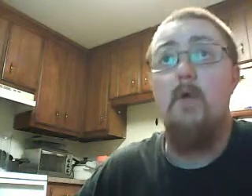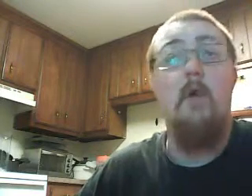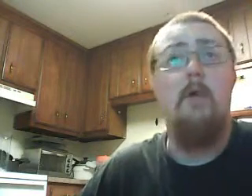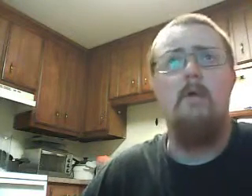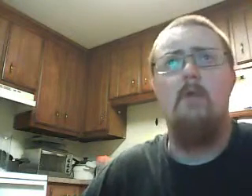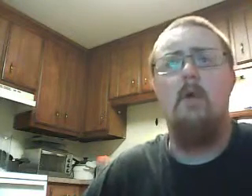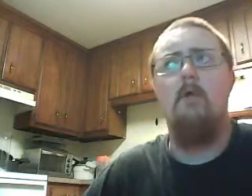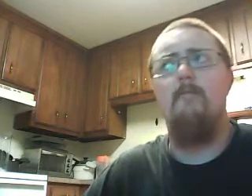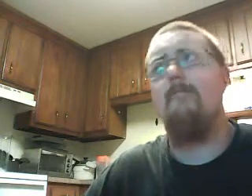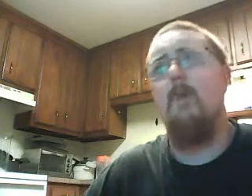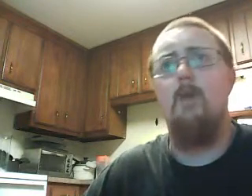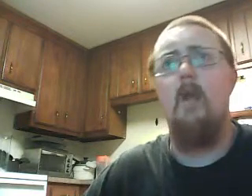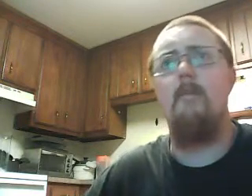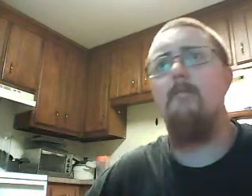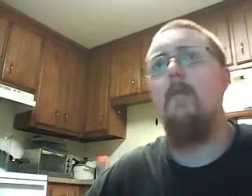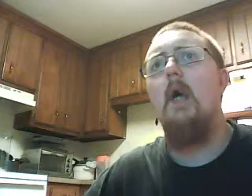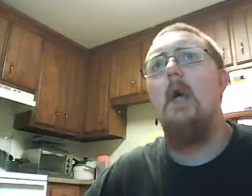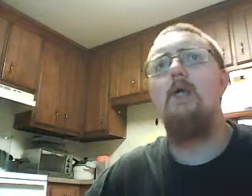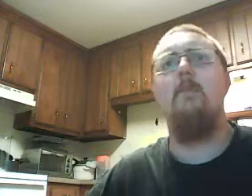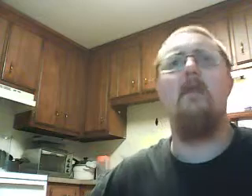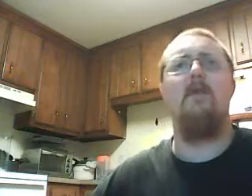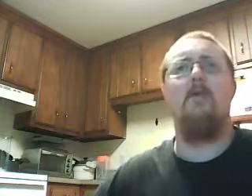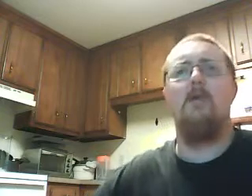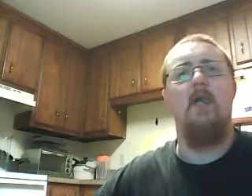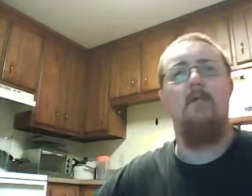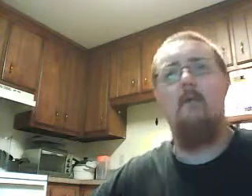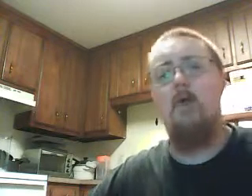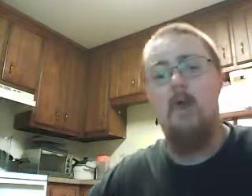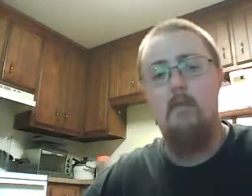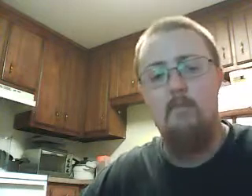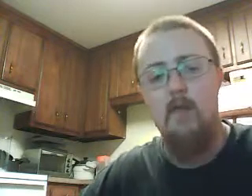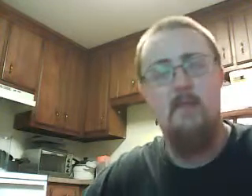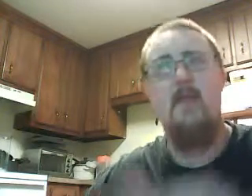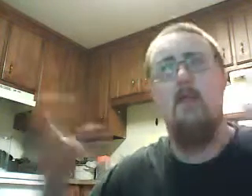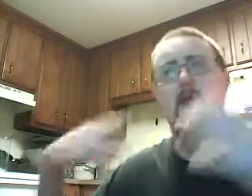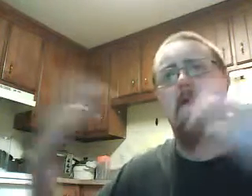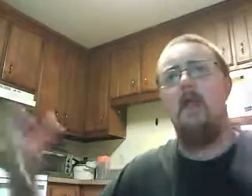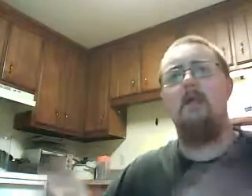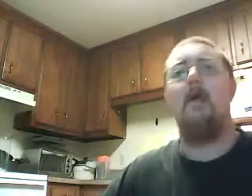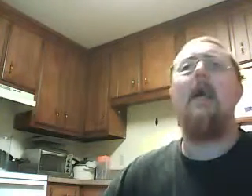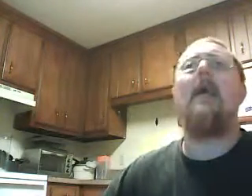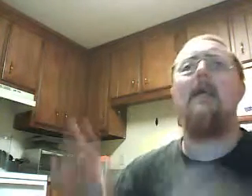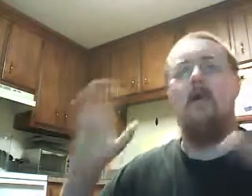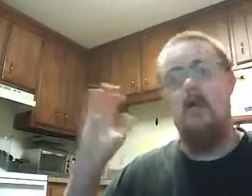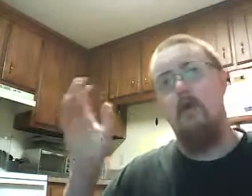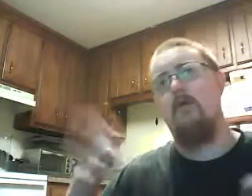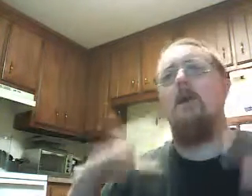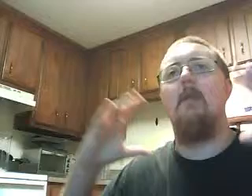go there. Look around. It should make sense once you sign up for it. It basically works on credits and yes, I know there's a lot